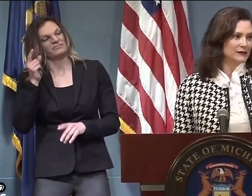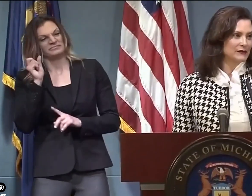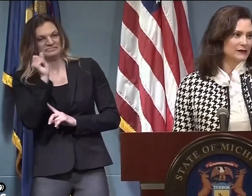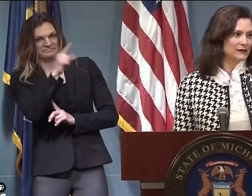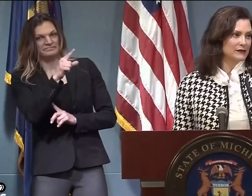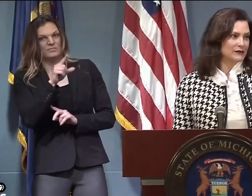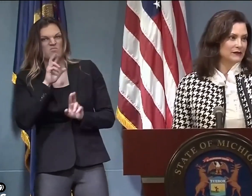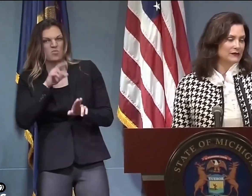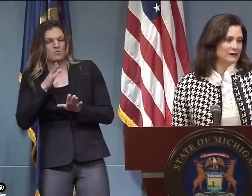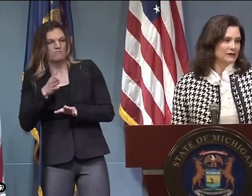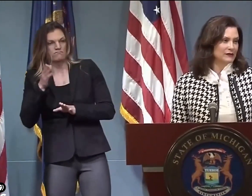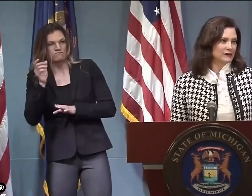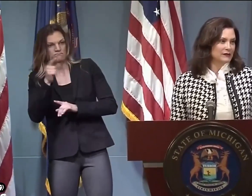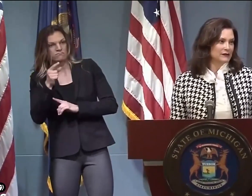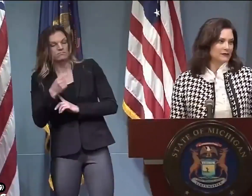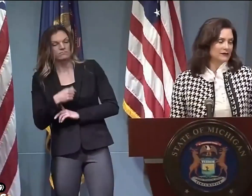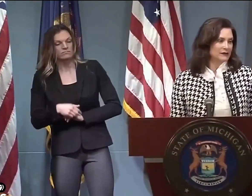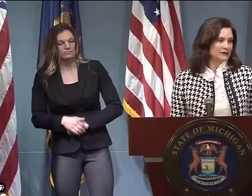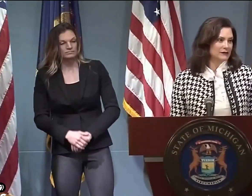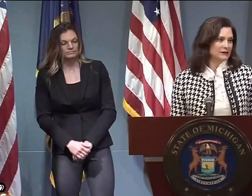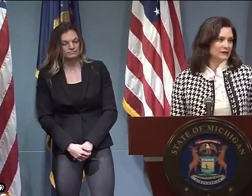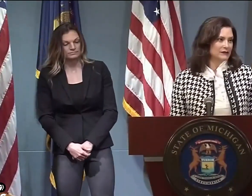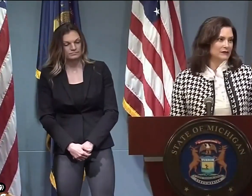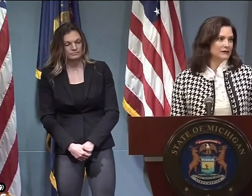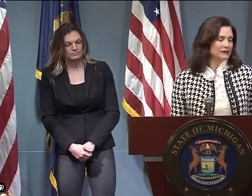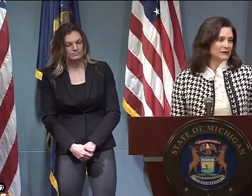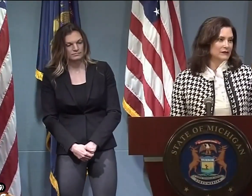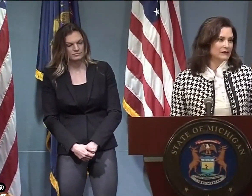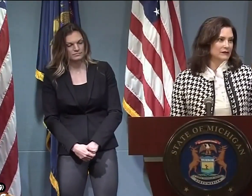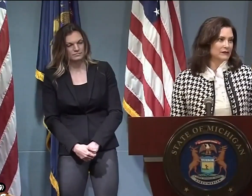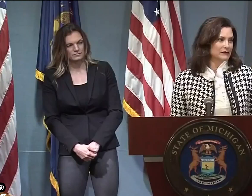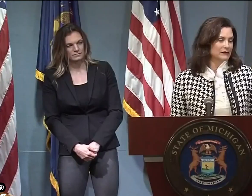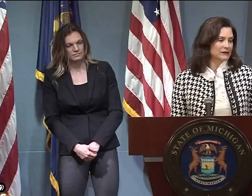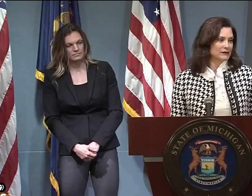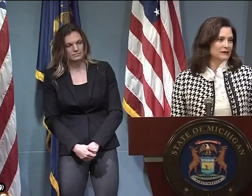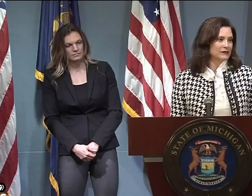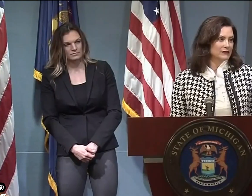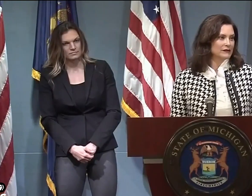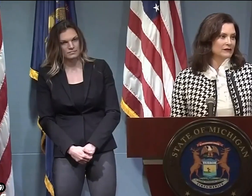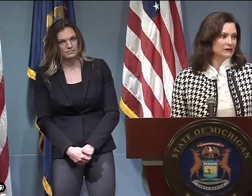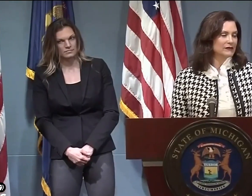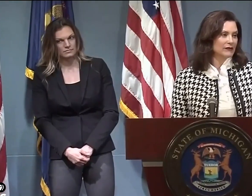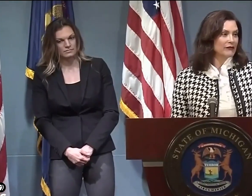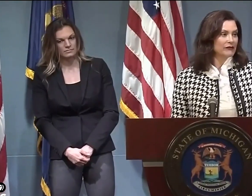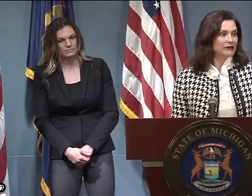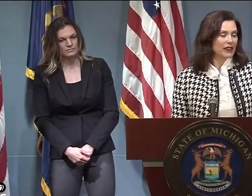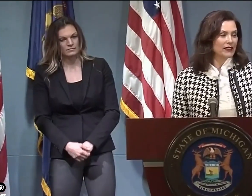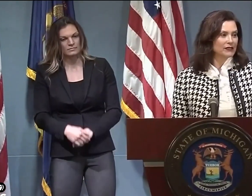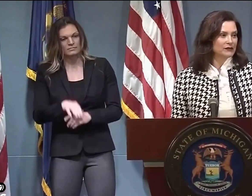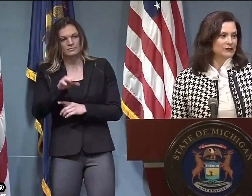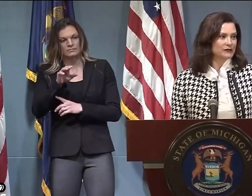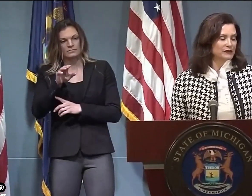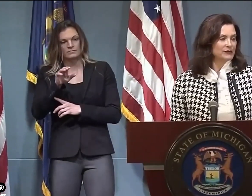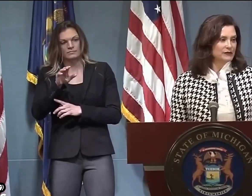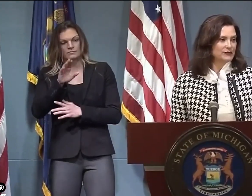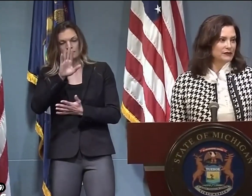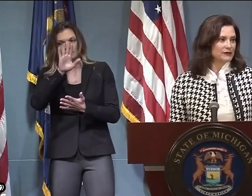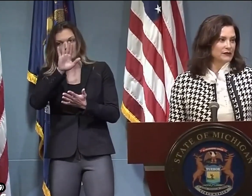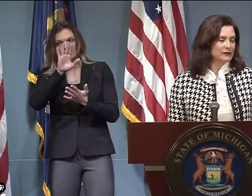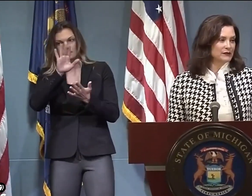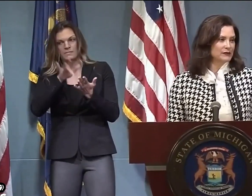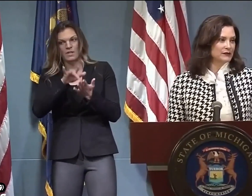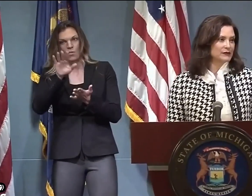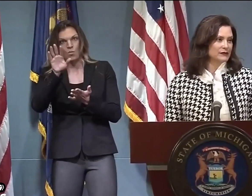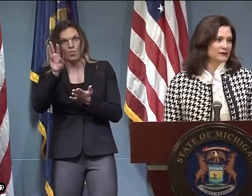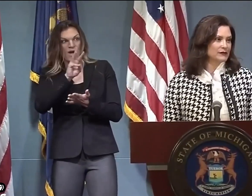one of the questions that we're hearing about is what the status is of cooperation between the Midwestern governors. You've talked about this